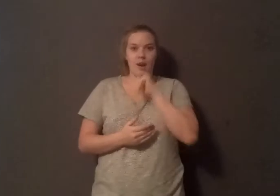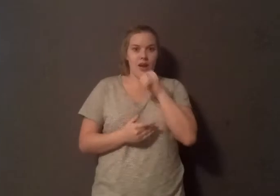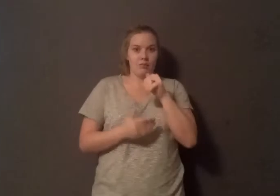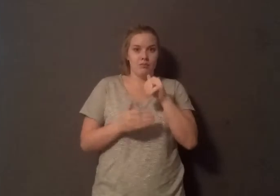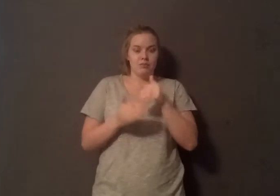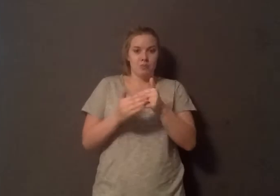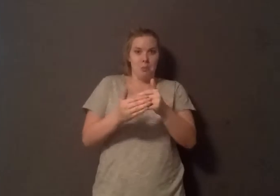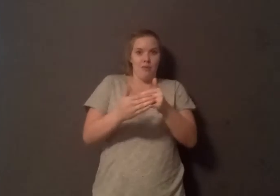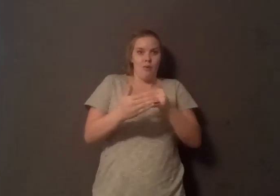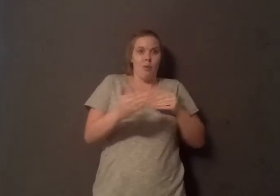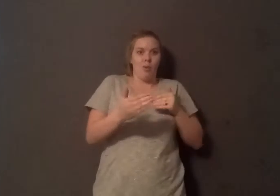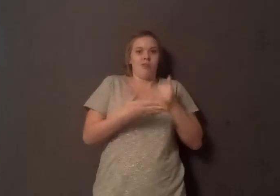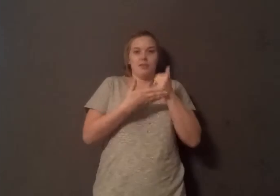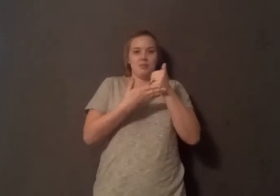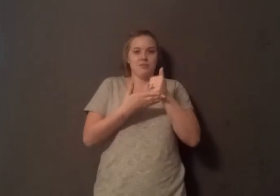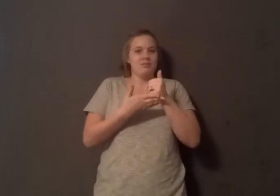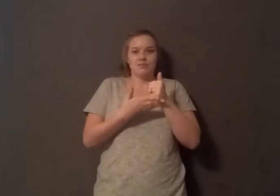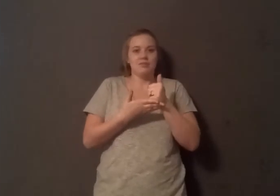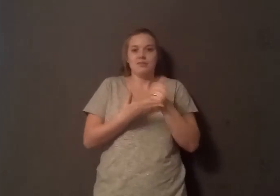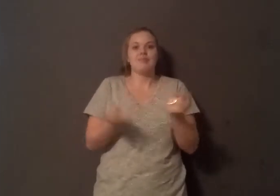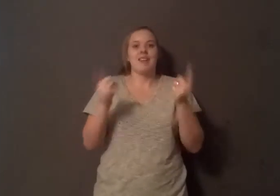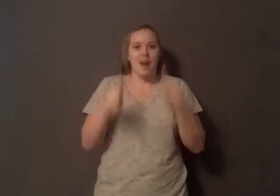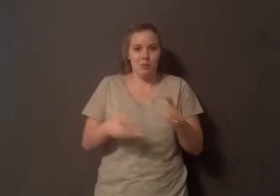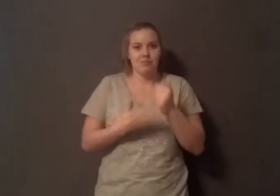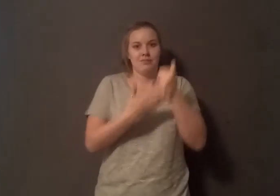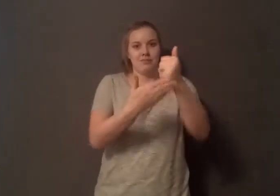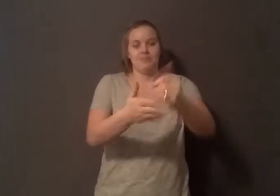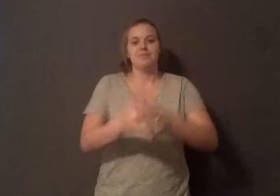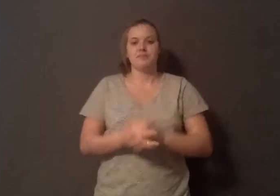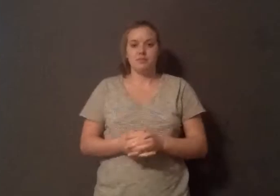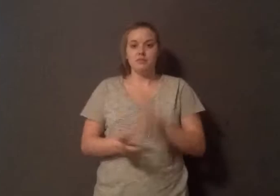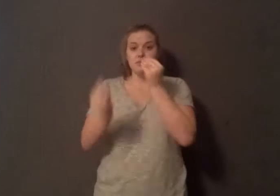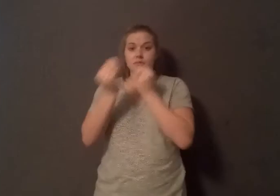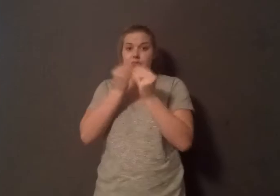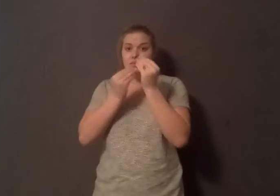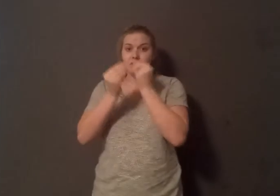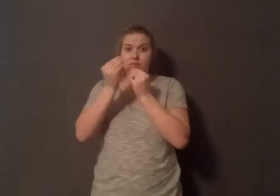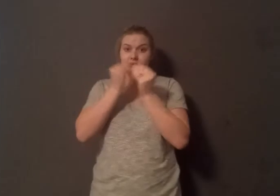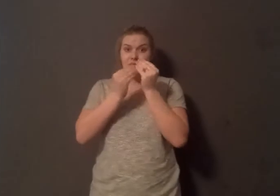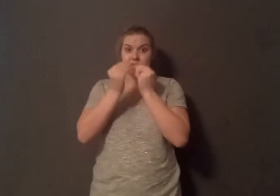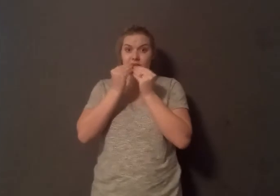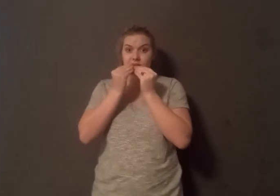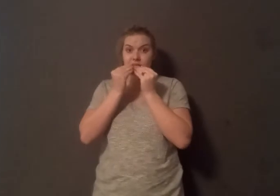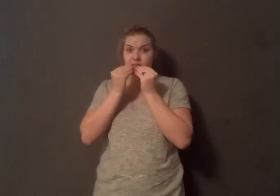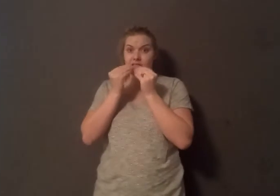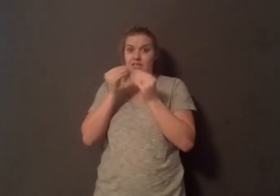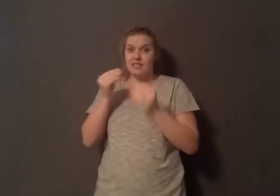disease risk, all the things that we walk around worrying about, actually dietary choices trump smoking when it comes to those risks. If